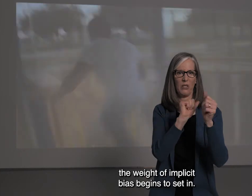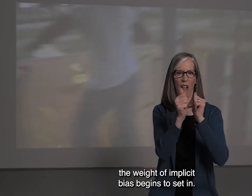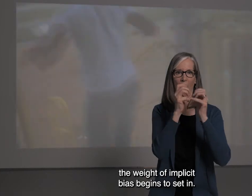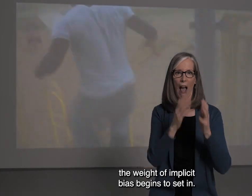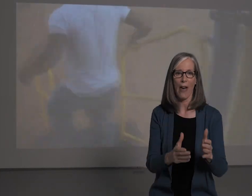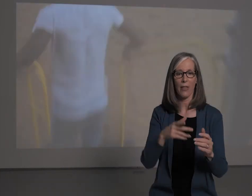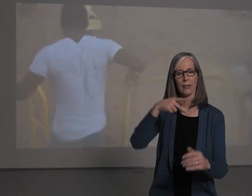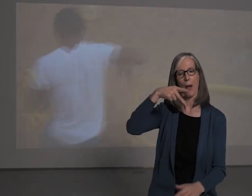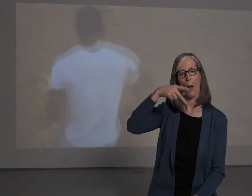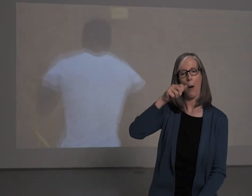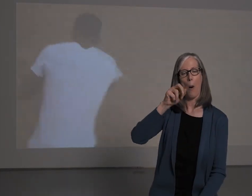set in.